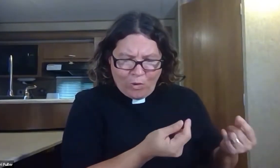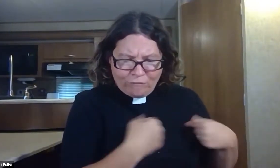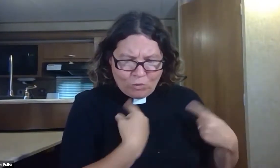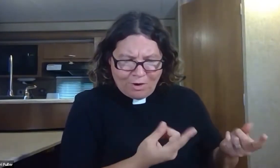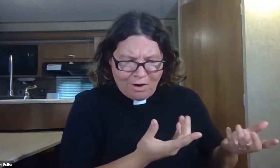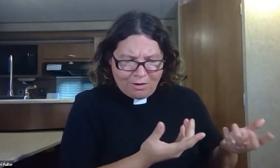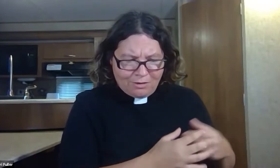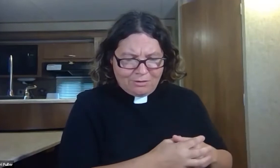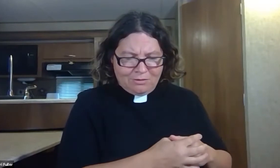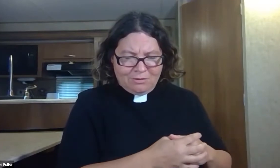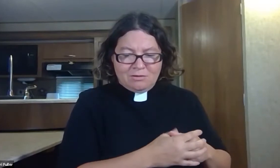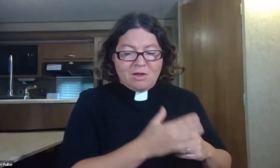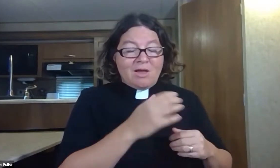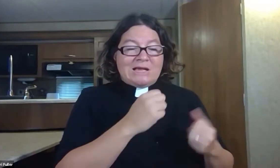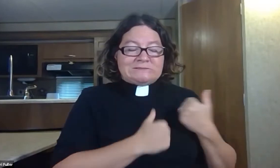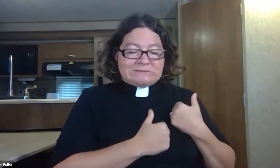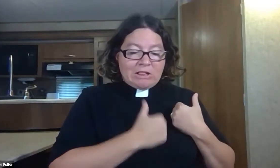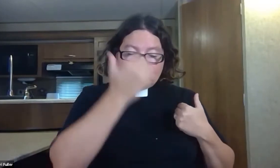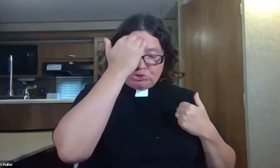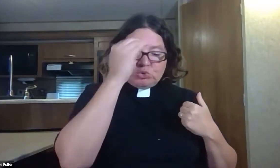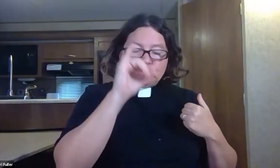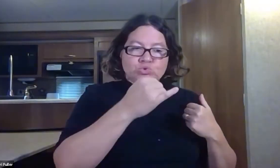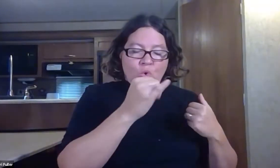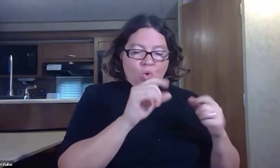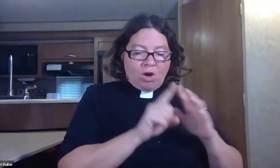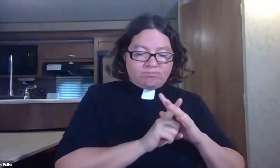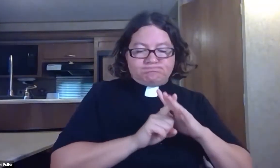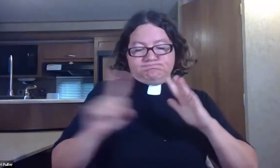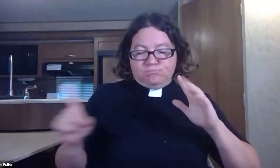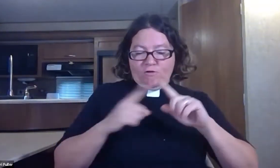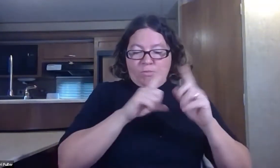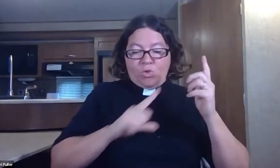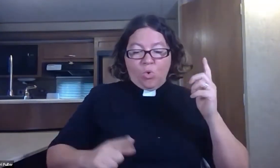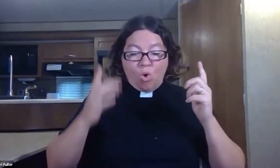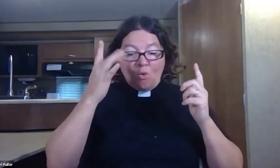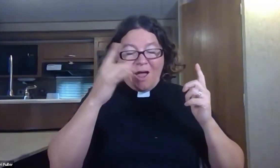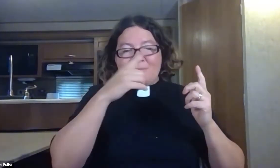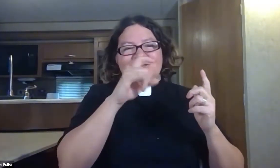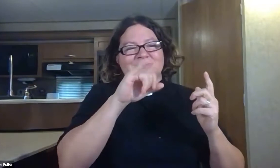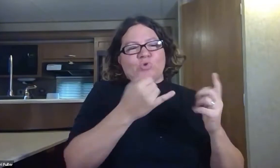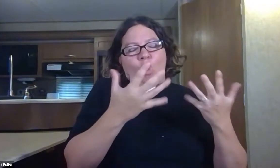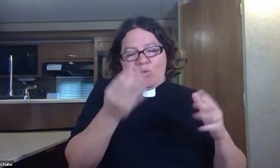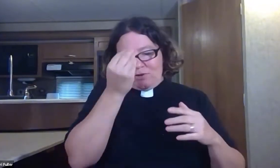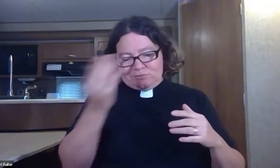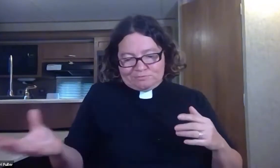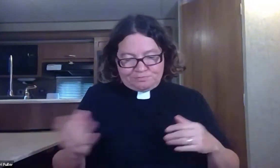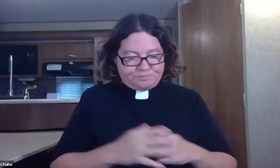What have you done? The sailors knew that Jonah was fleeing from the Lord, because that is what Jonah told them.